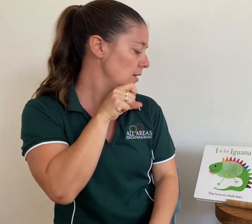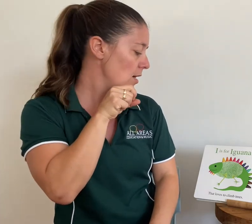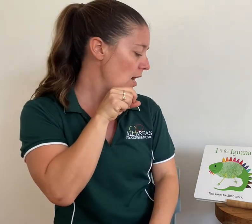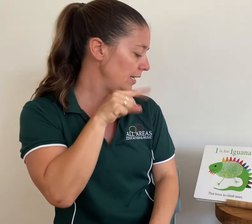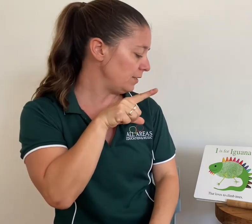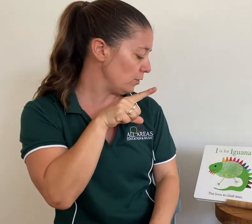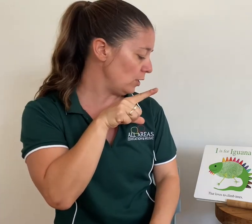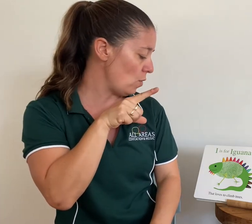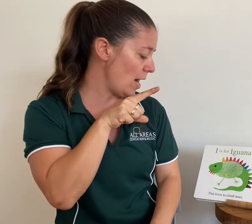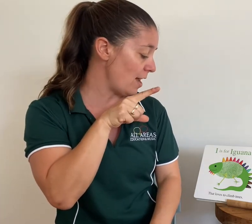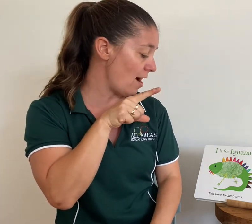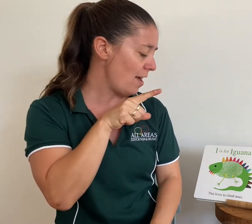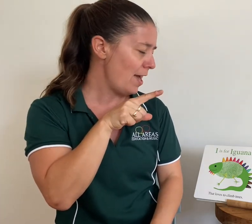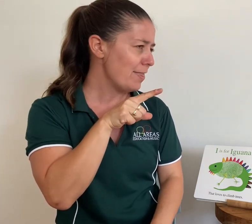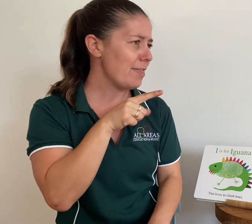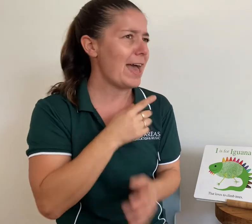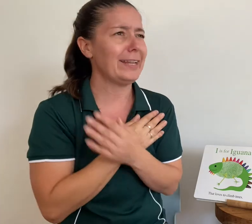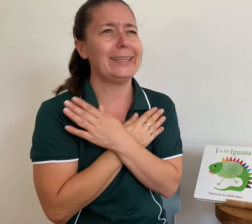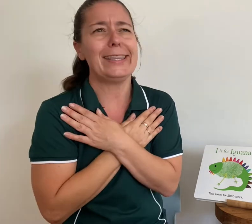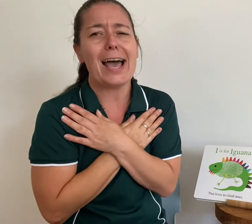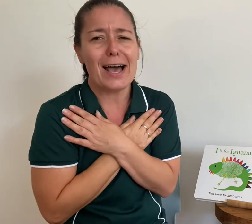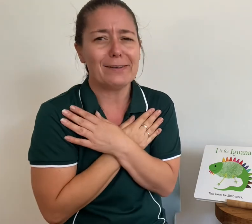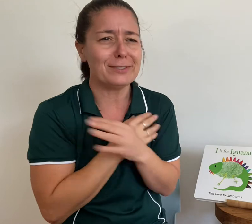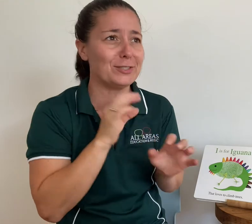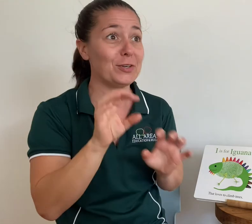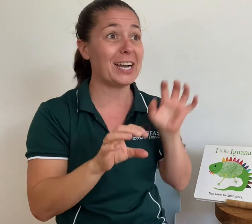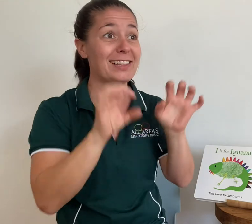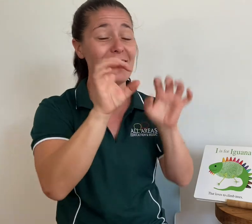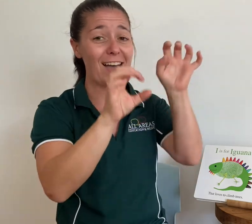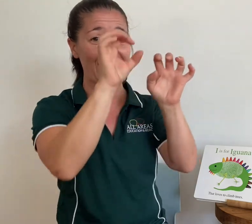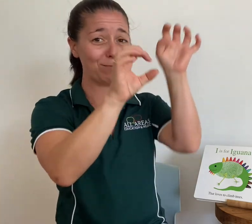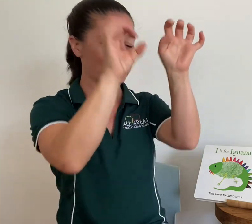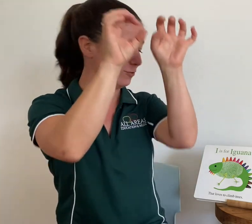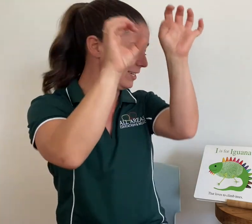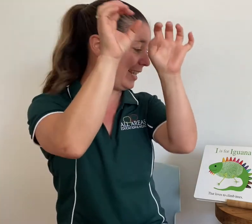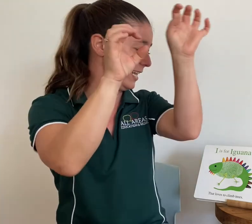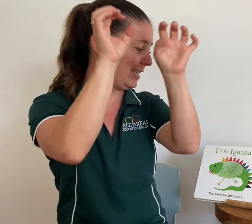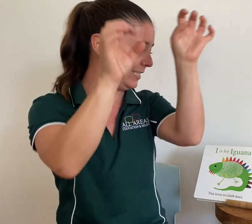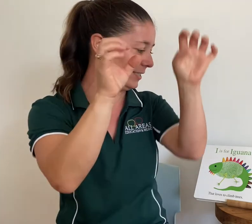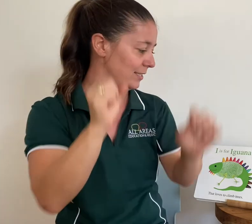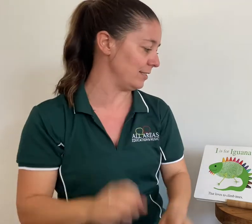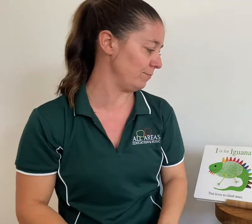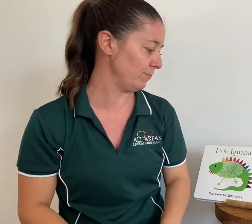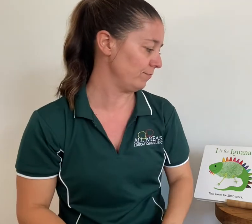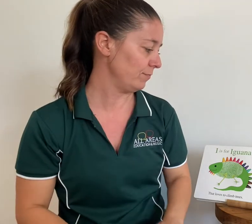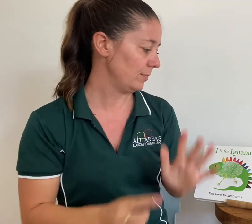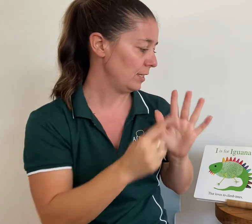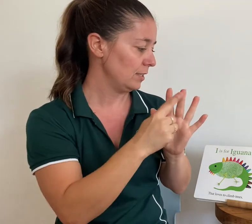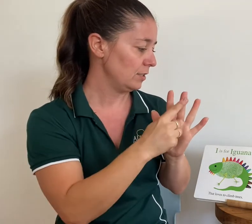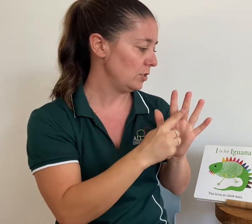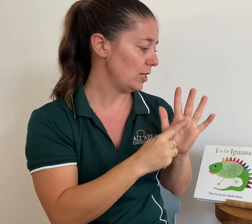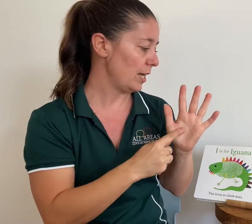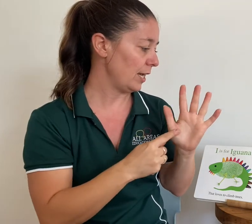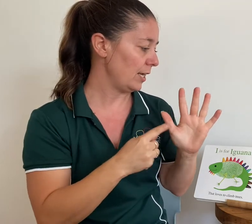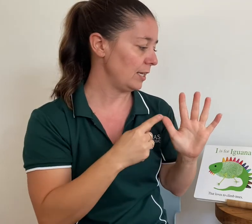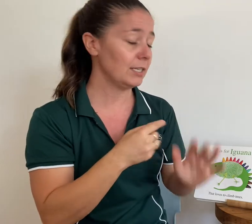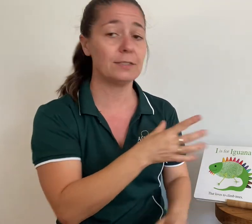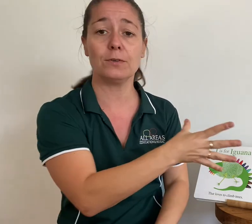I is for iguana that loves to climb trees. J is for